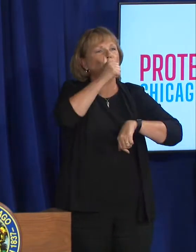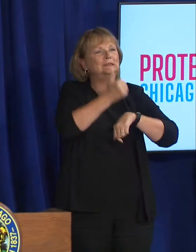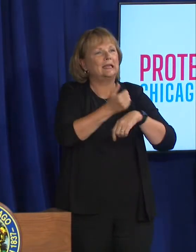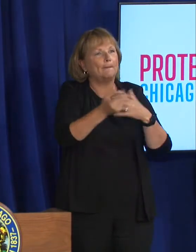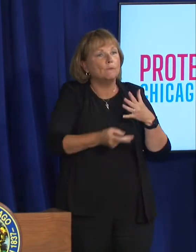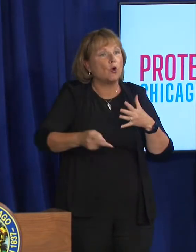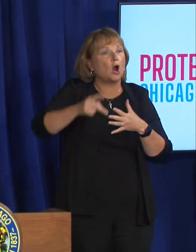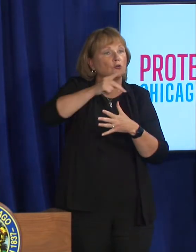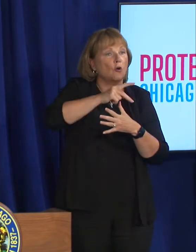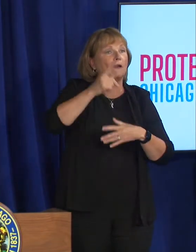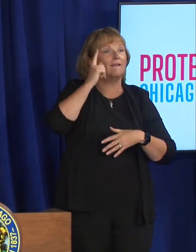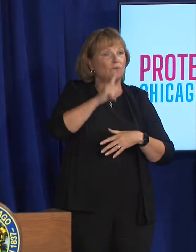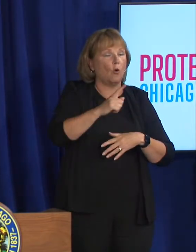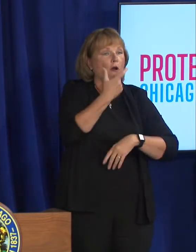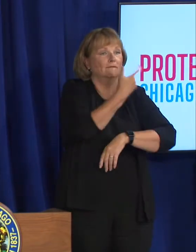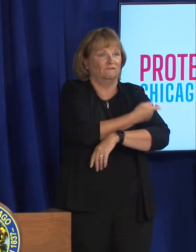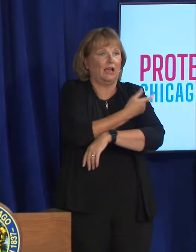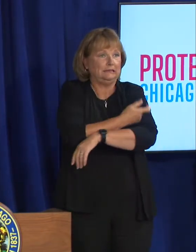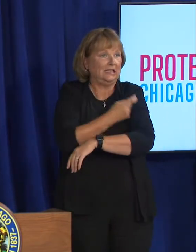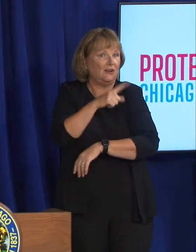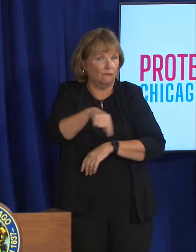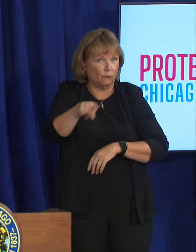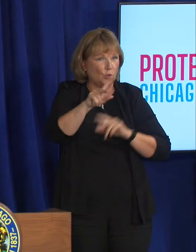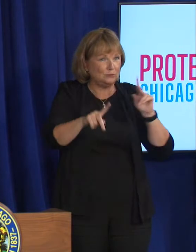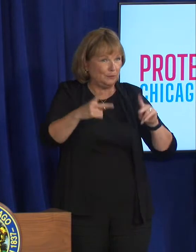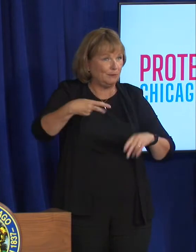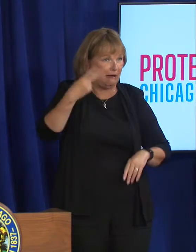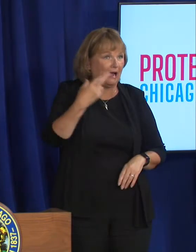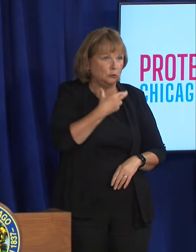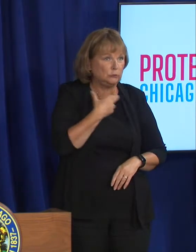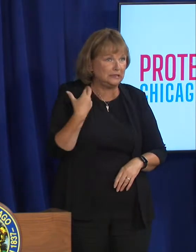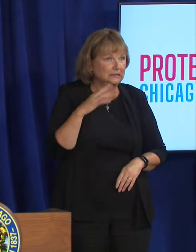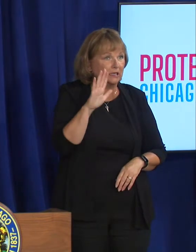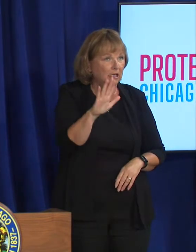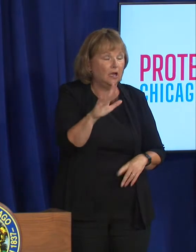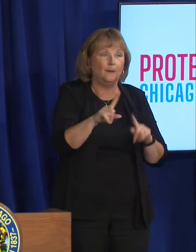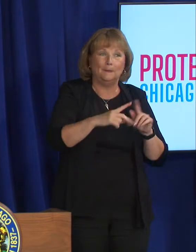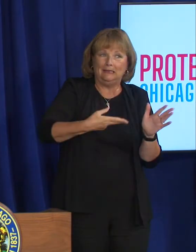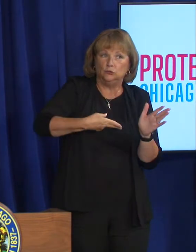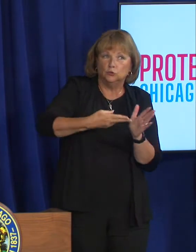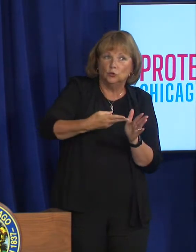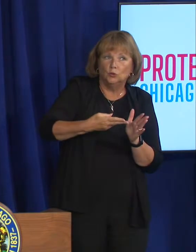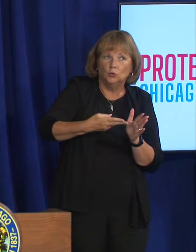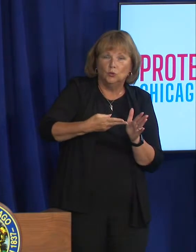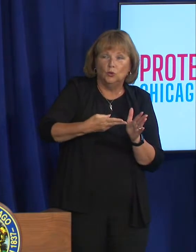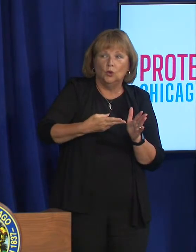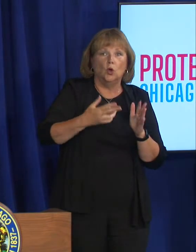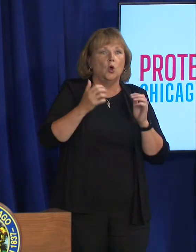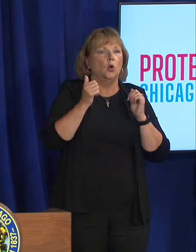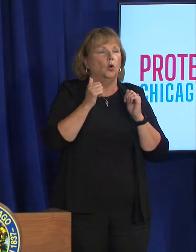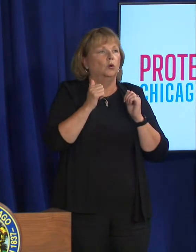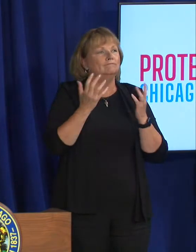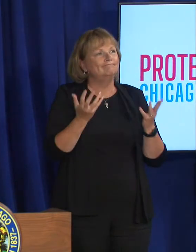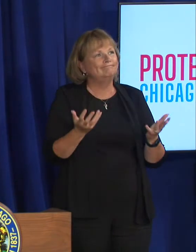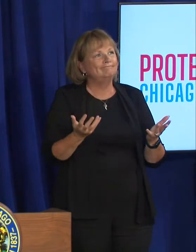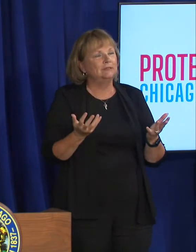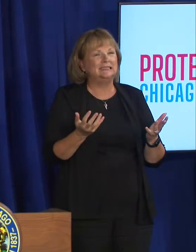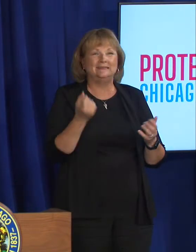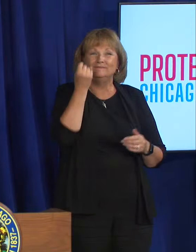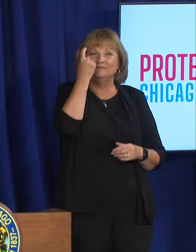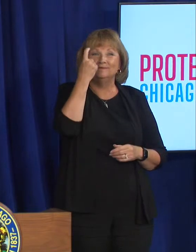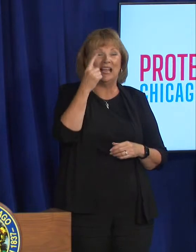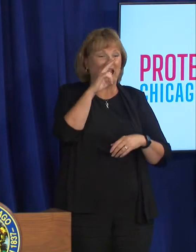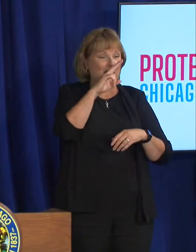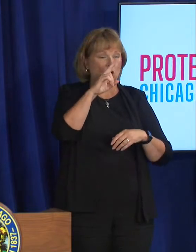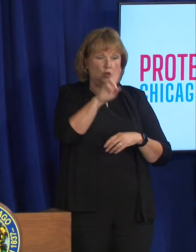vaccinations for those most at risk. But the truth is given the the very limited